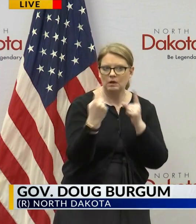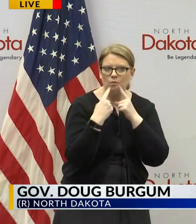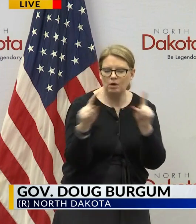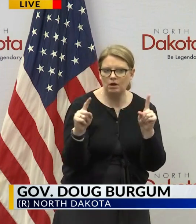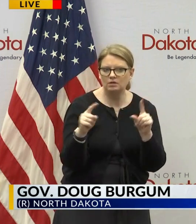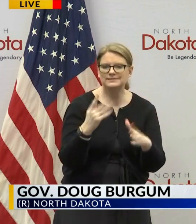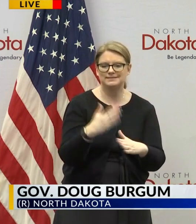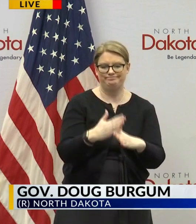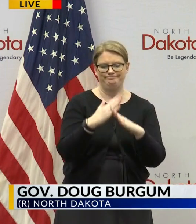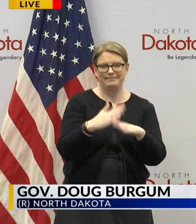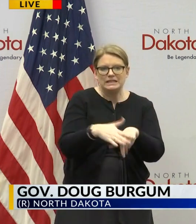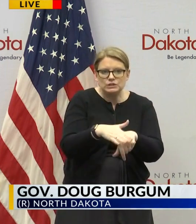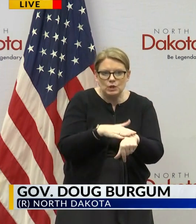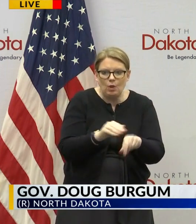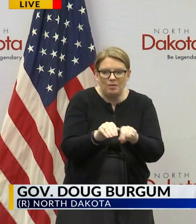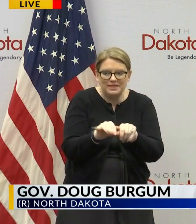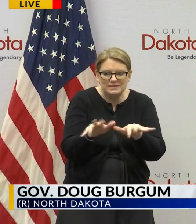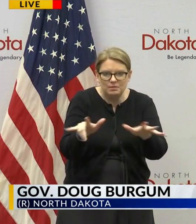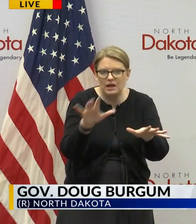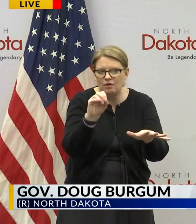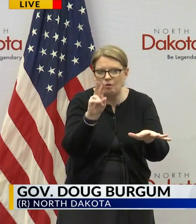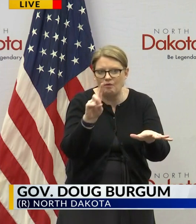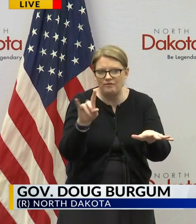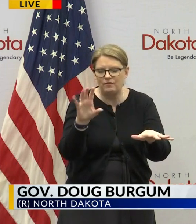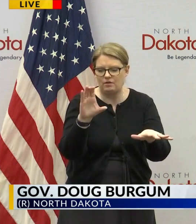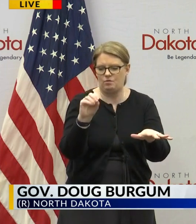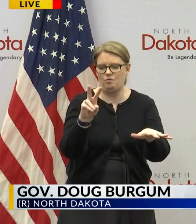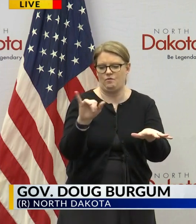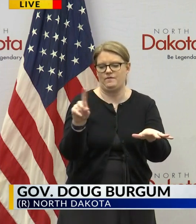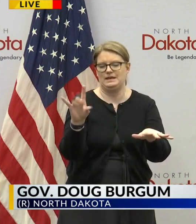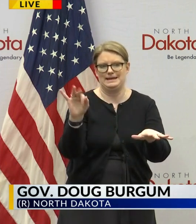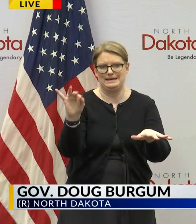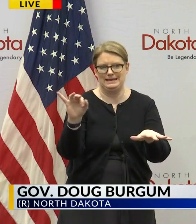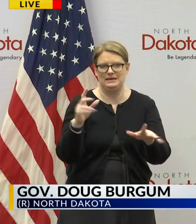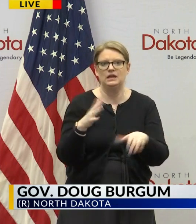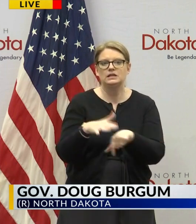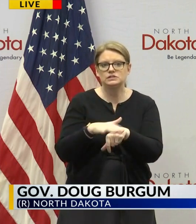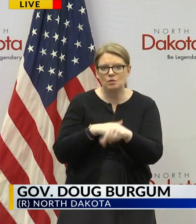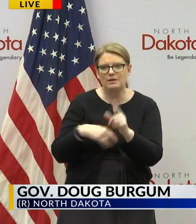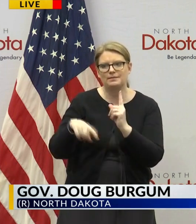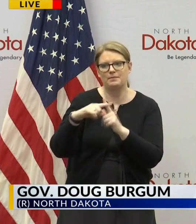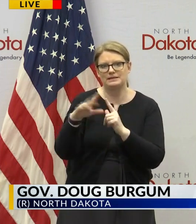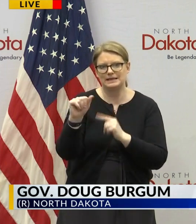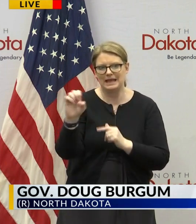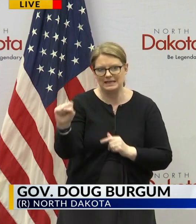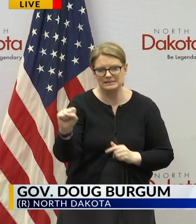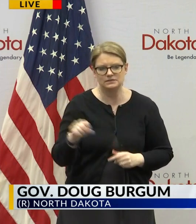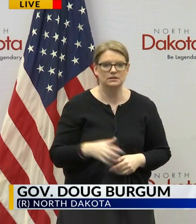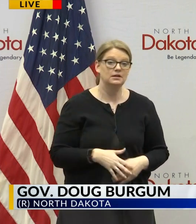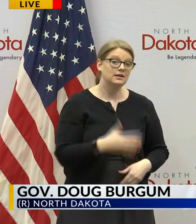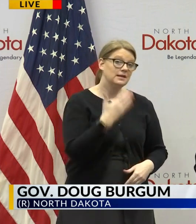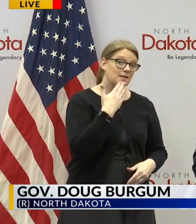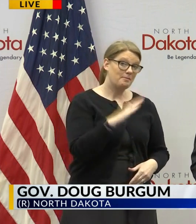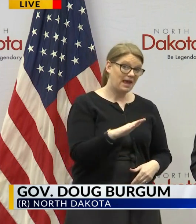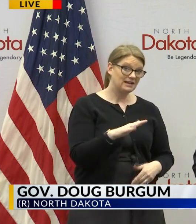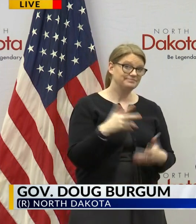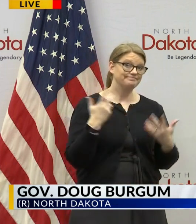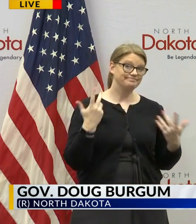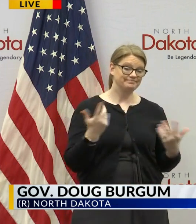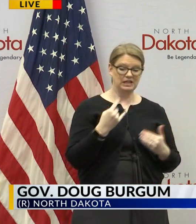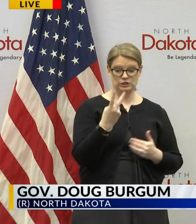-19 and slow the growth rate of positive cases the bad news is that we had two additional